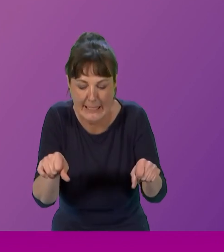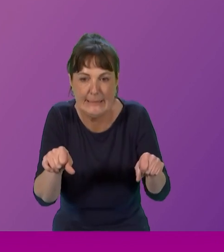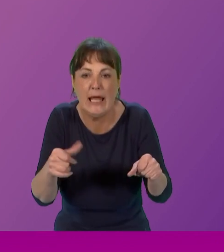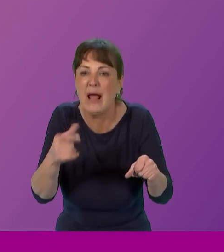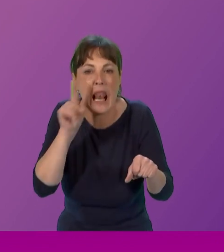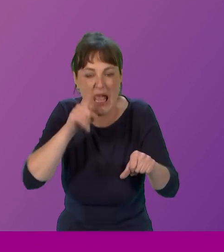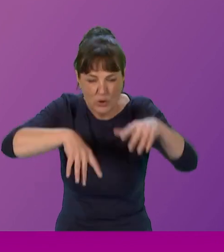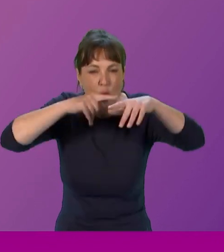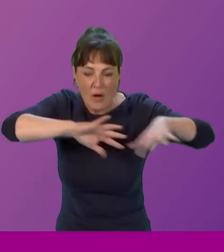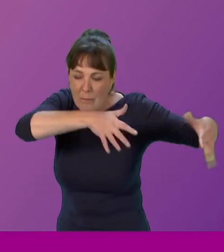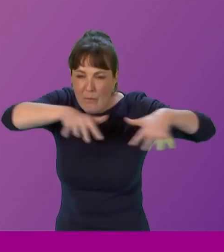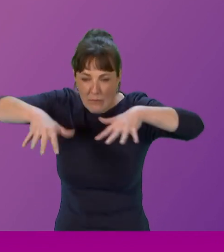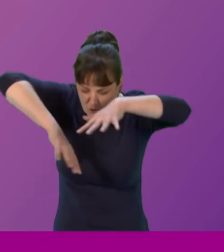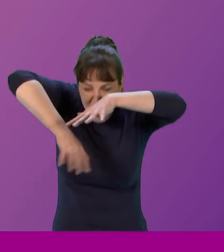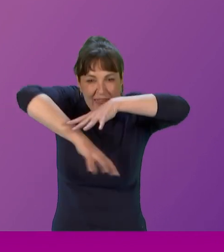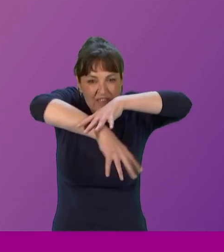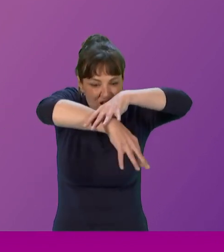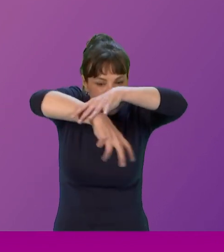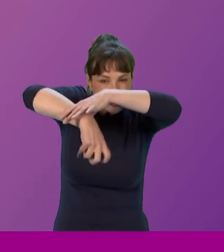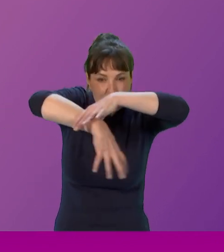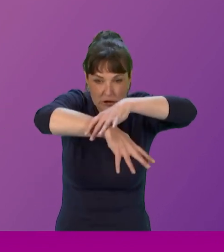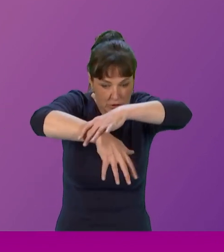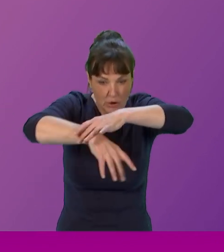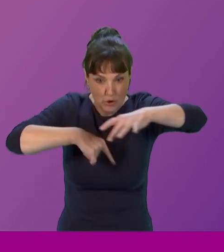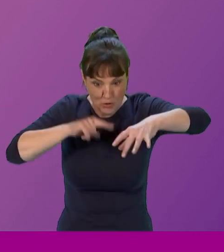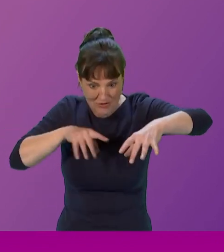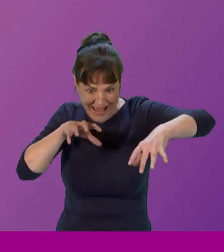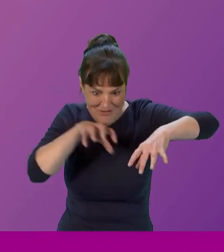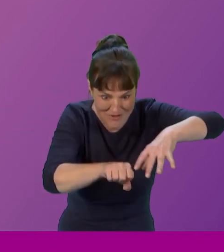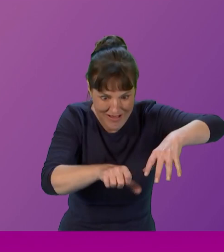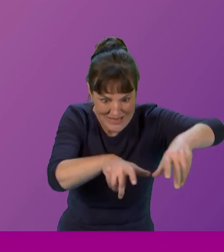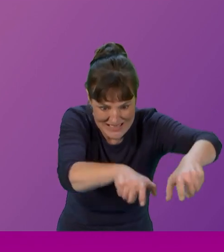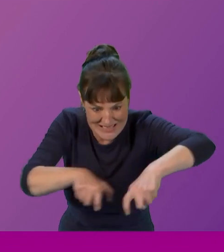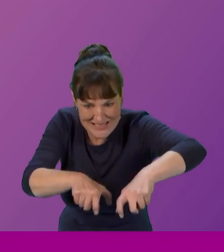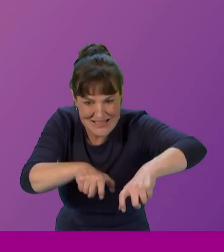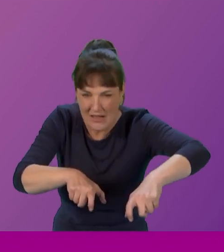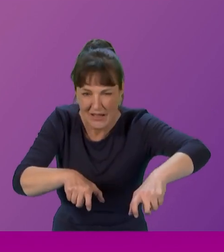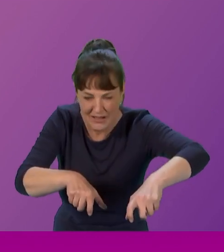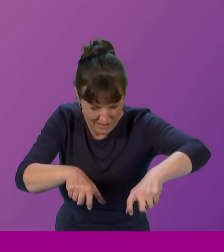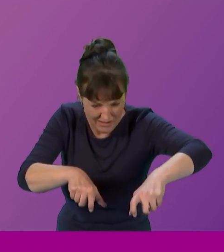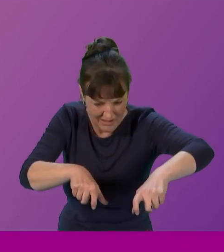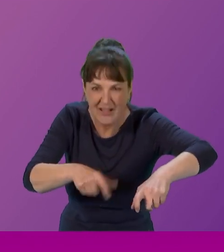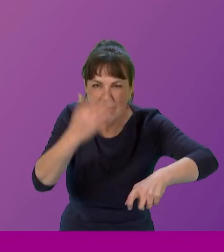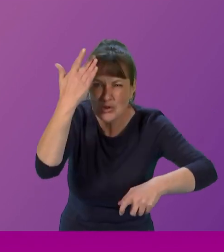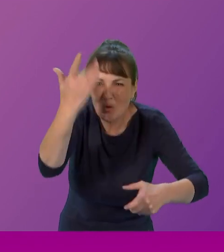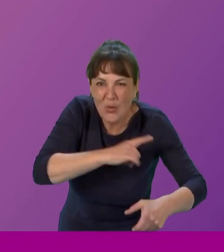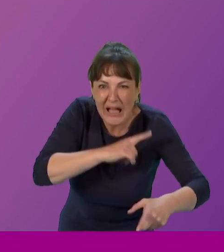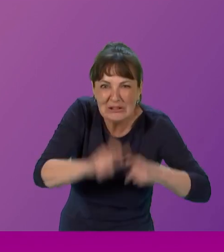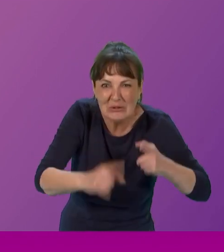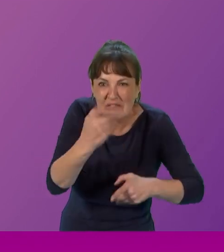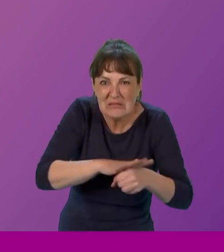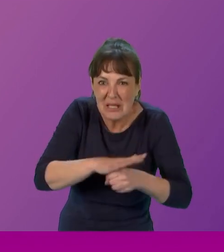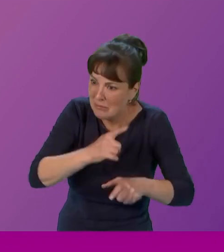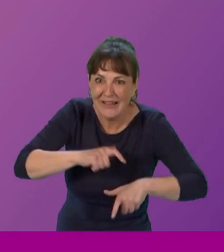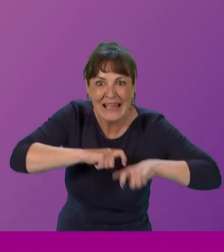You know, you're constantly doing it, and you can't really remember why, but you have to keep going. And every now and again, you succeed, and there's nobody there to